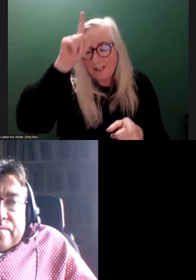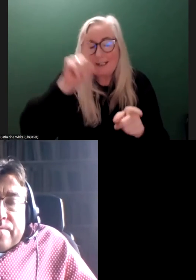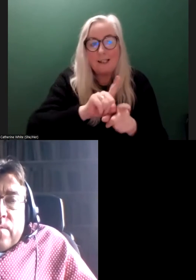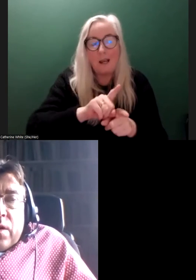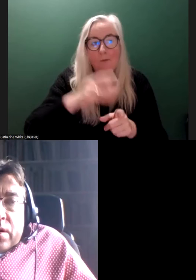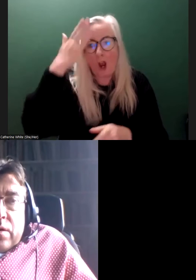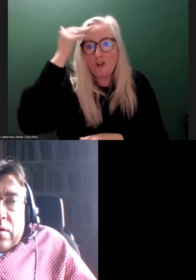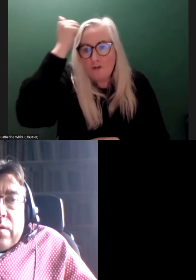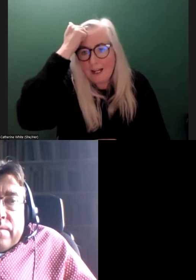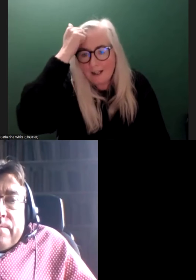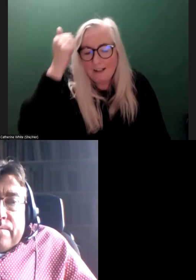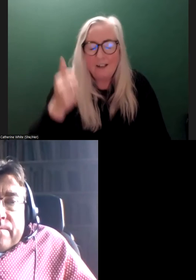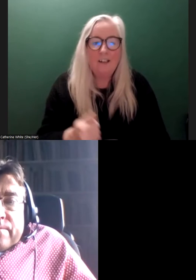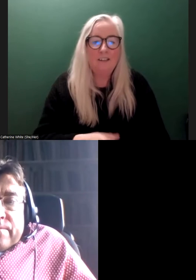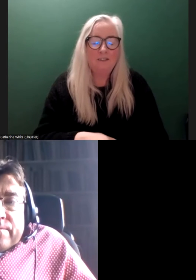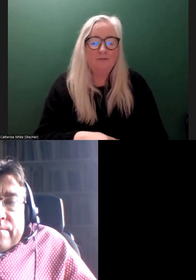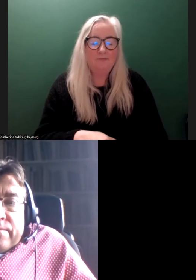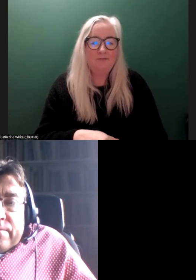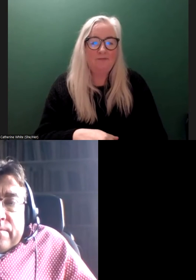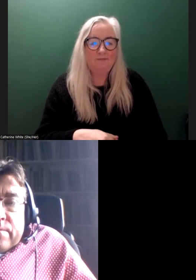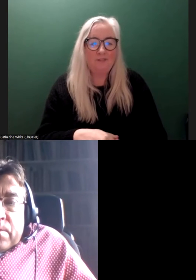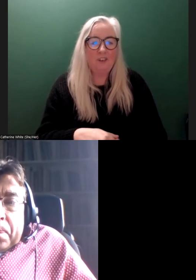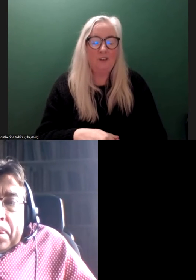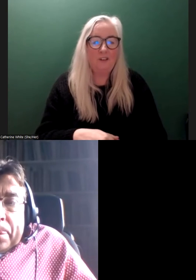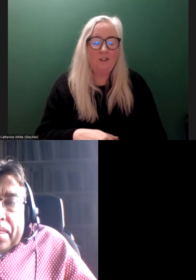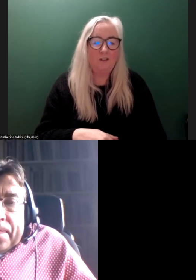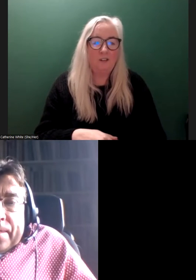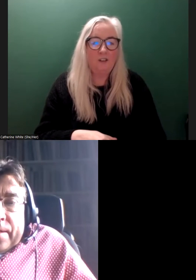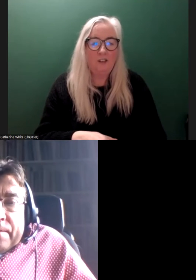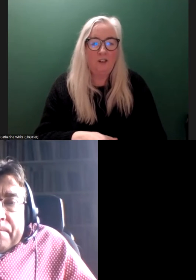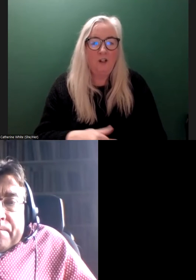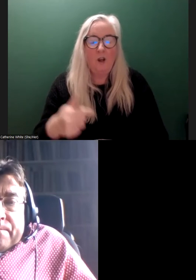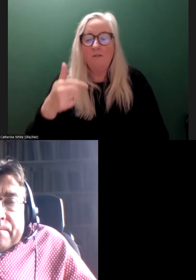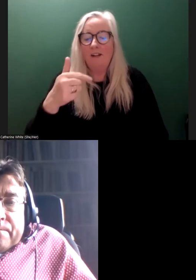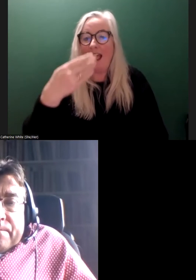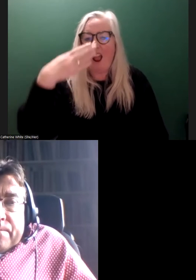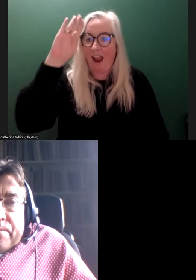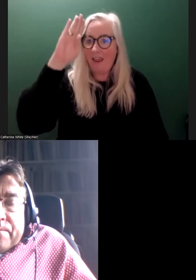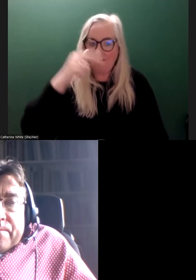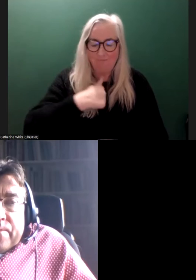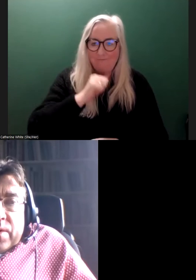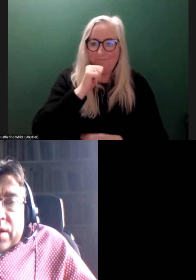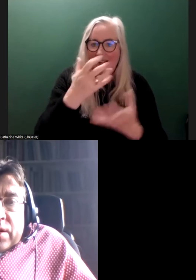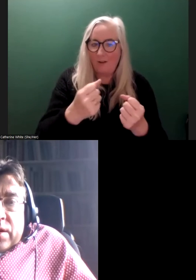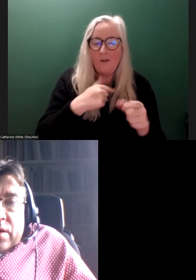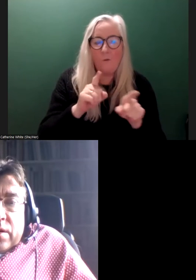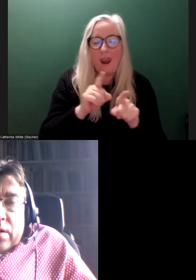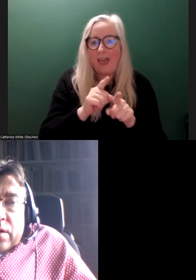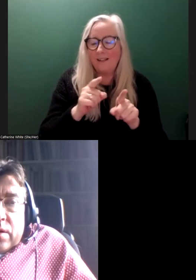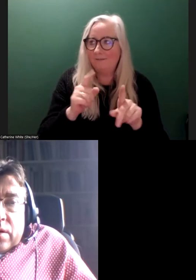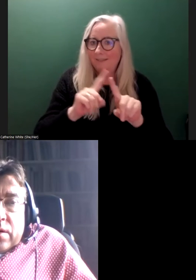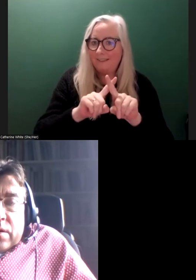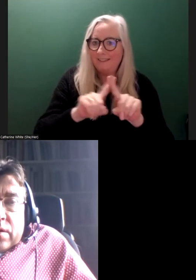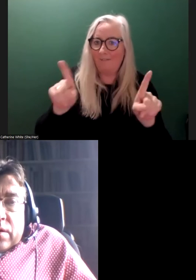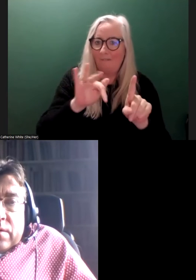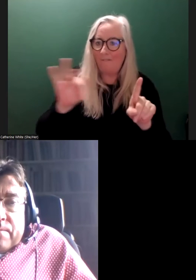So it's not a unique circumstance. And we're very much an outsider in the rest of Northern